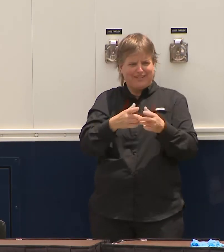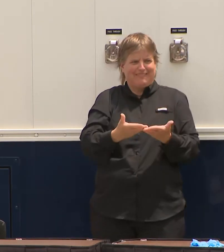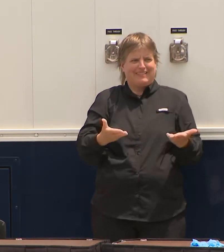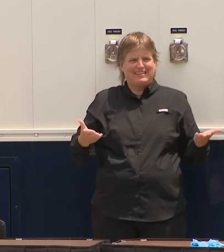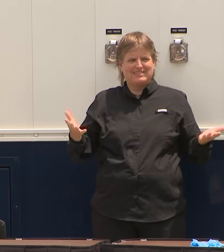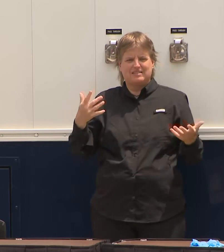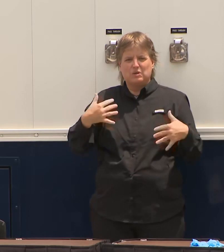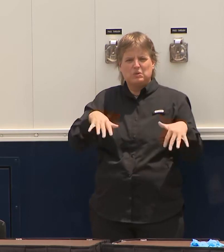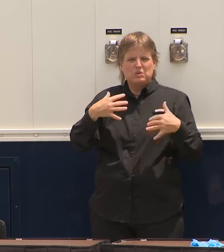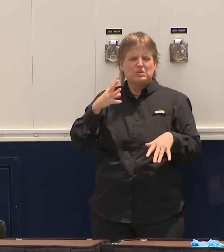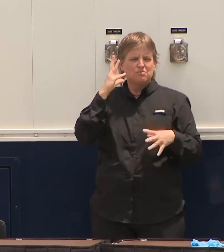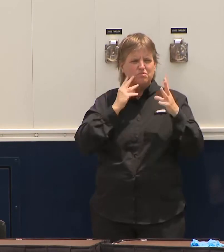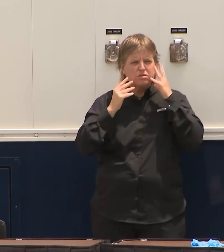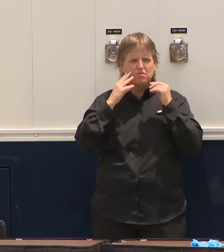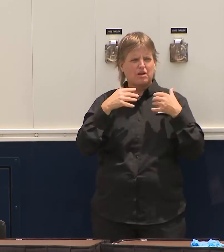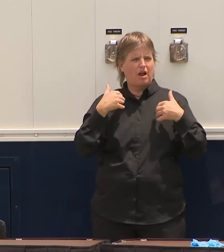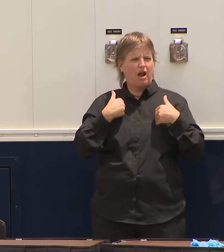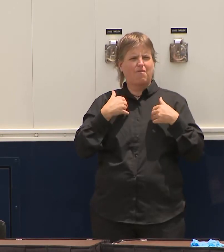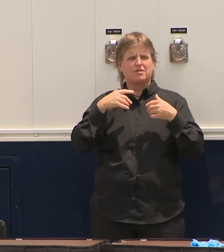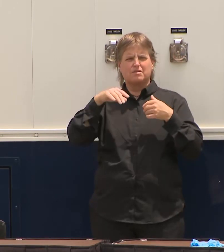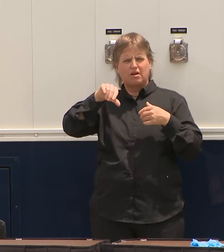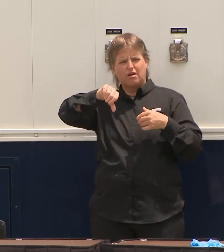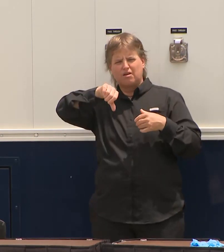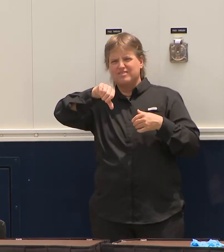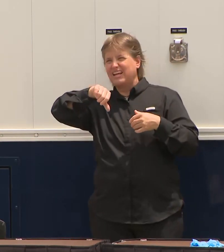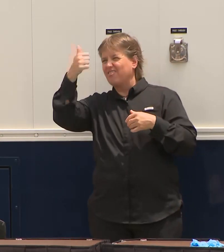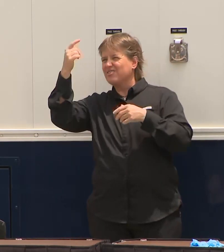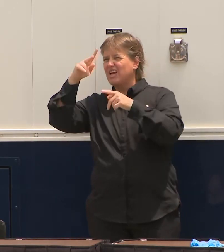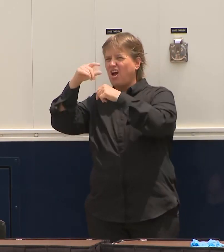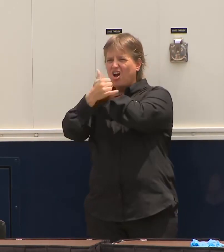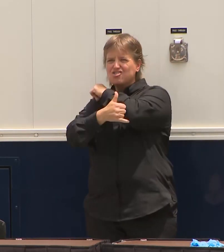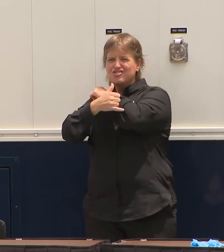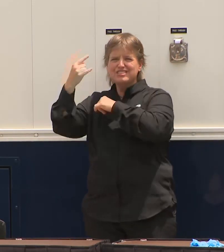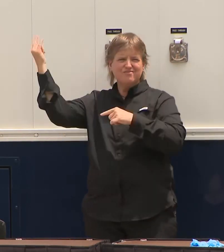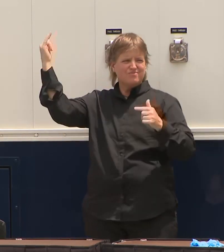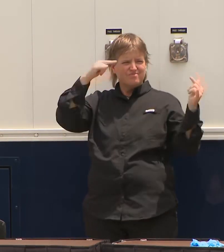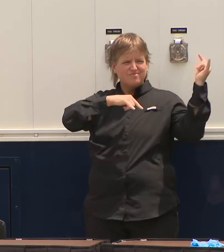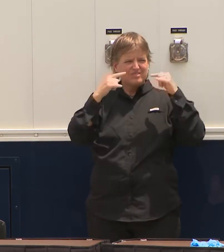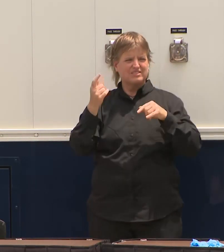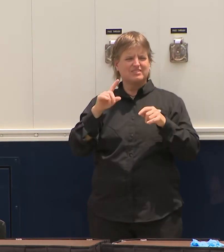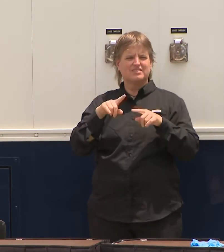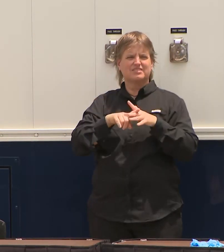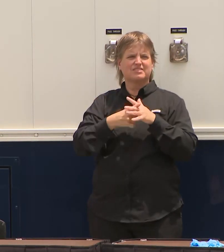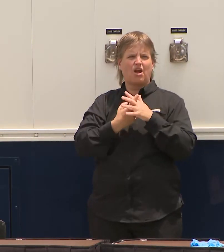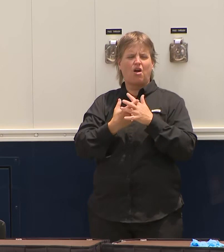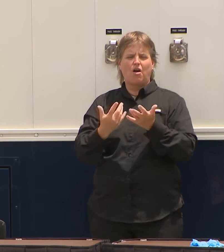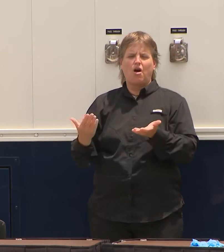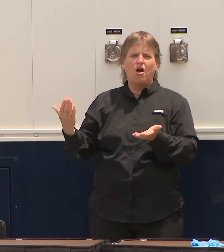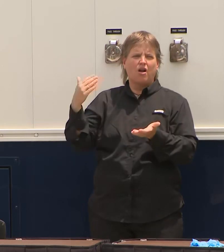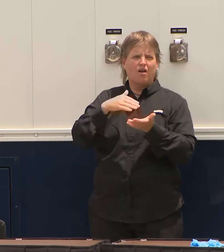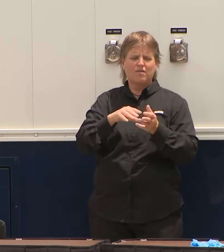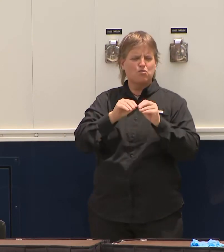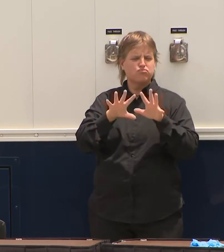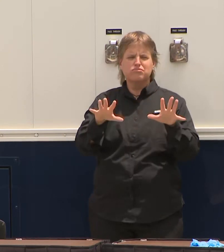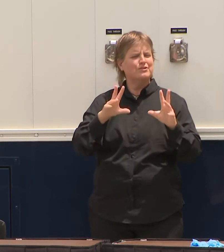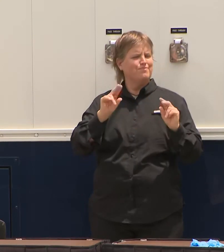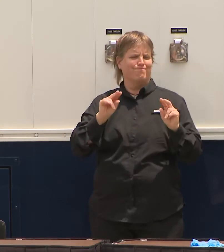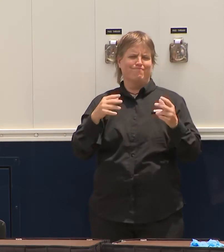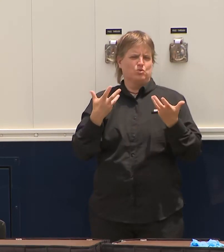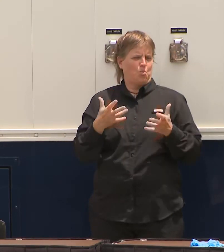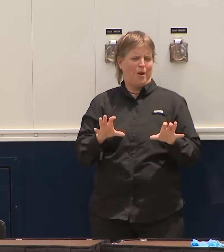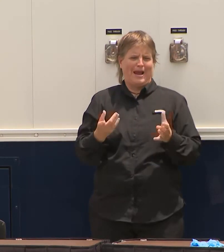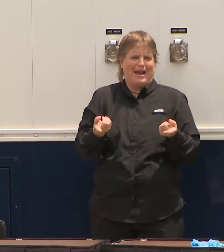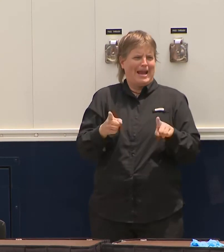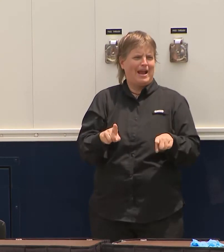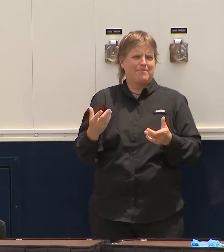coming internationally or even domestically and seeding it all over again, I think is a problem. And so I think we need to be thinking, I'm going to talk to the